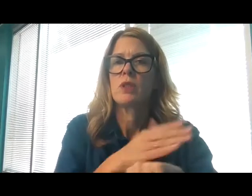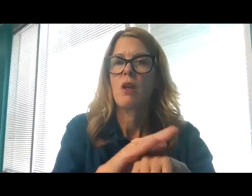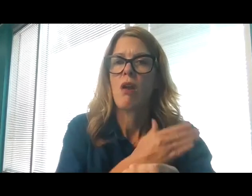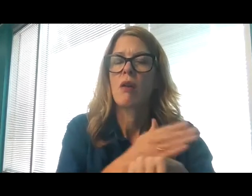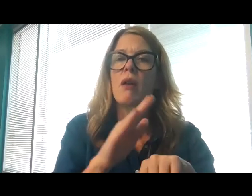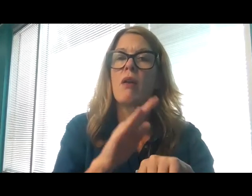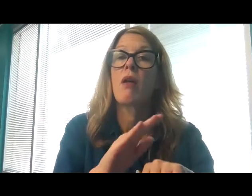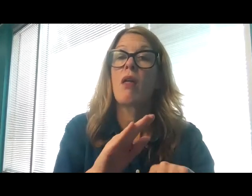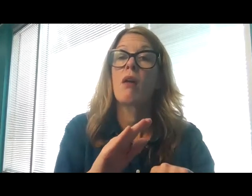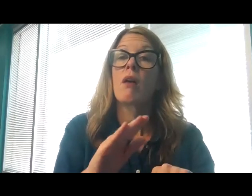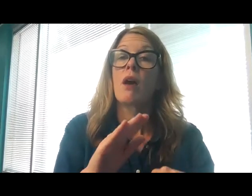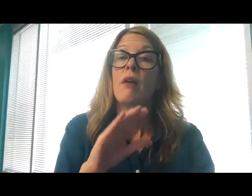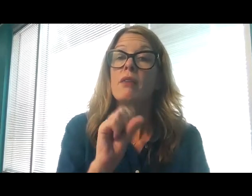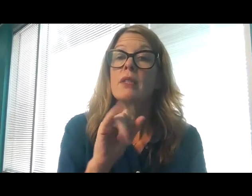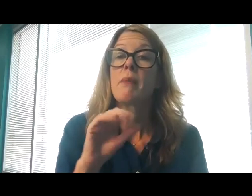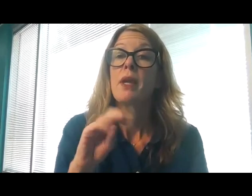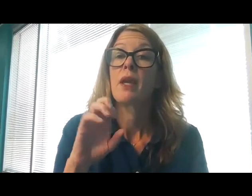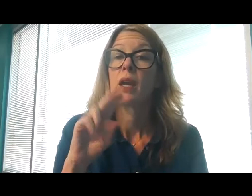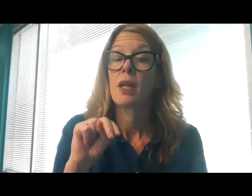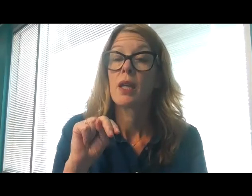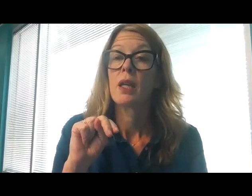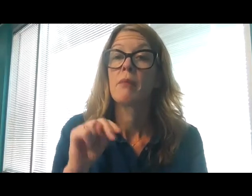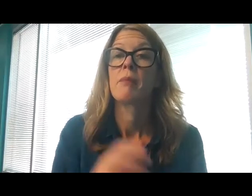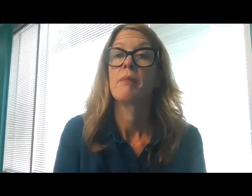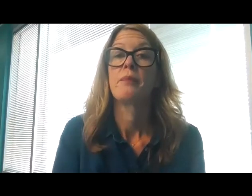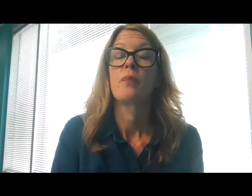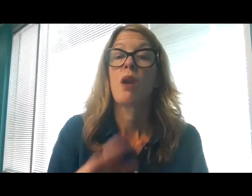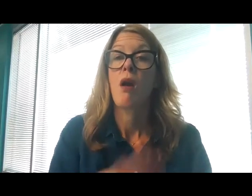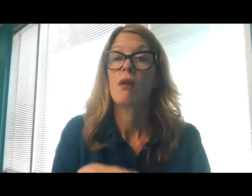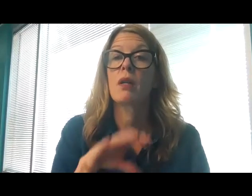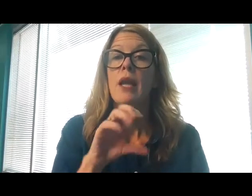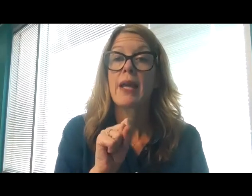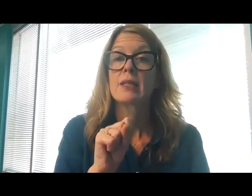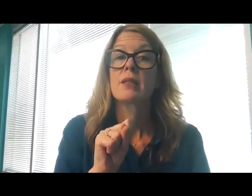which can be found on S 196.